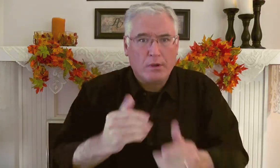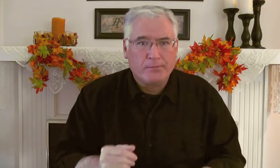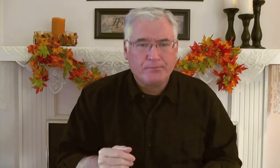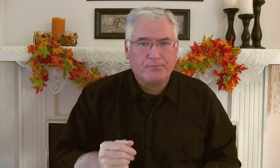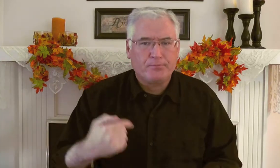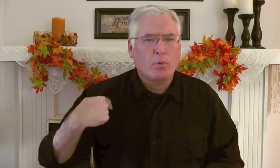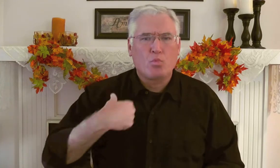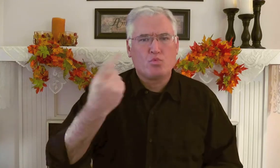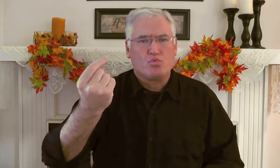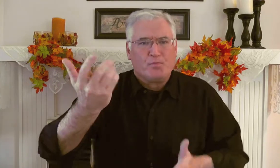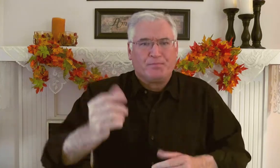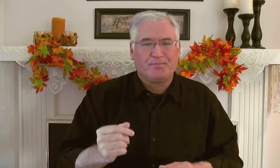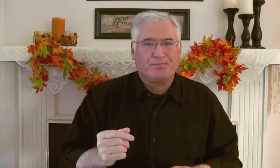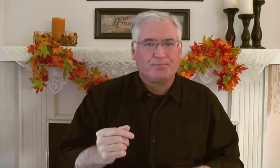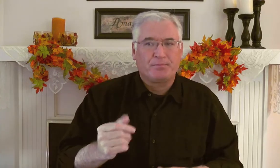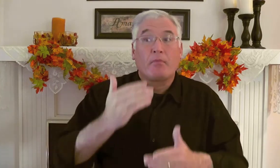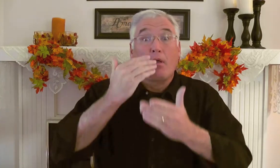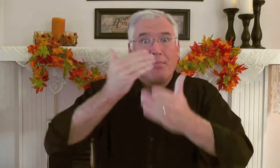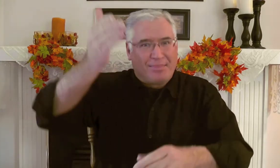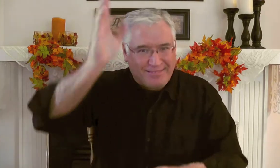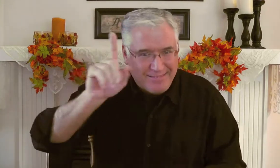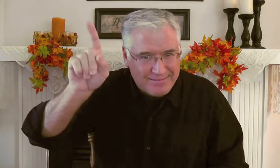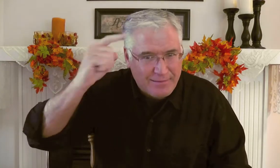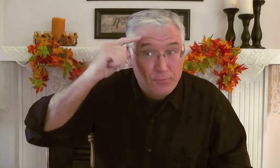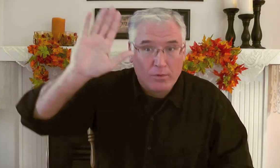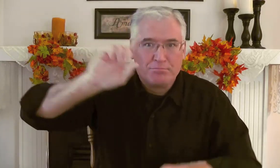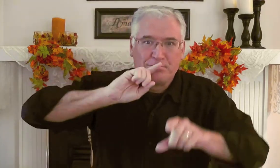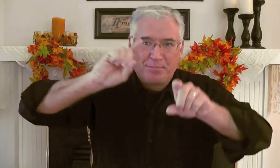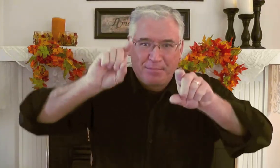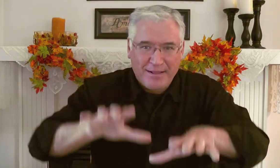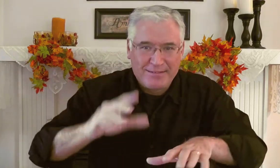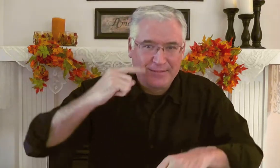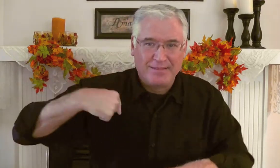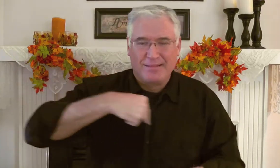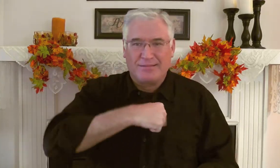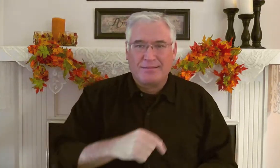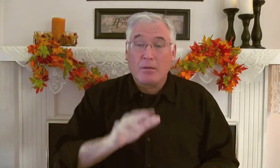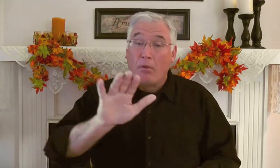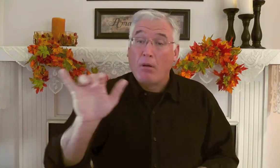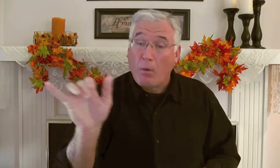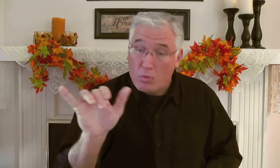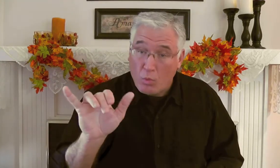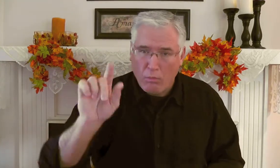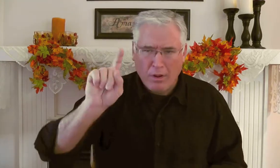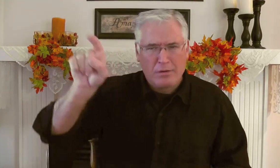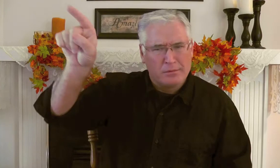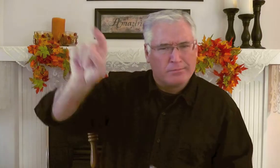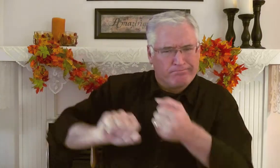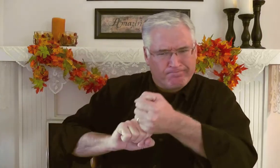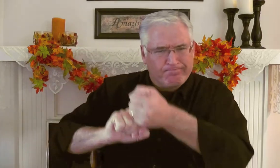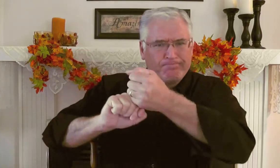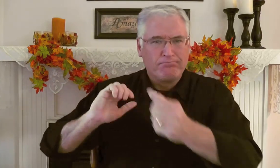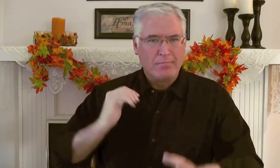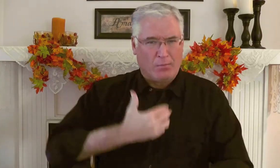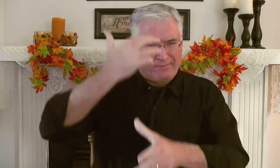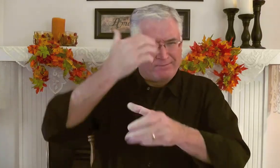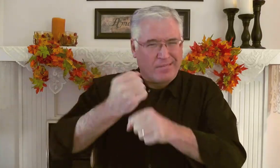You know, when we go through good times, what are we to do? We're to thank him for pouring out his blessings